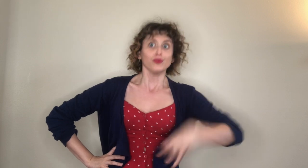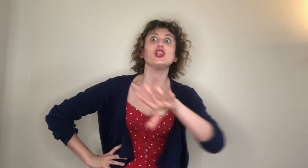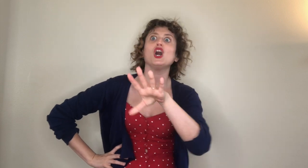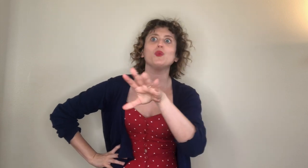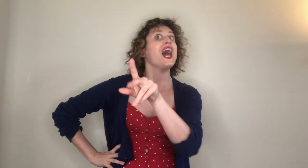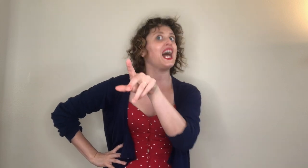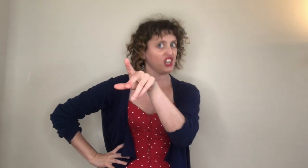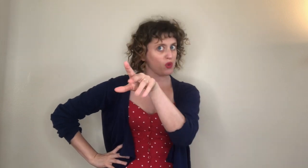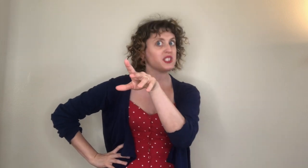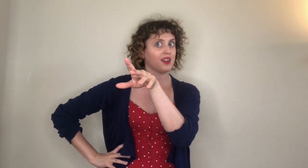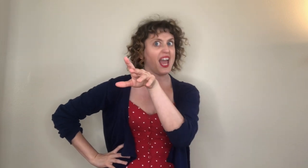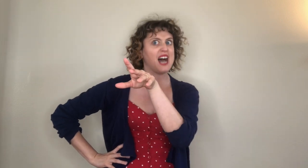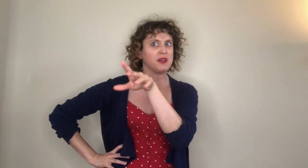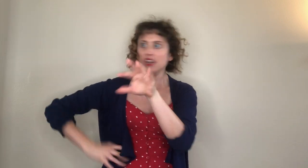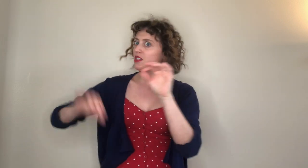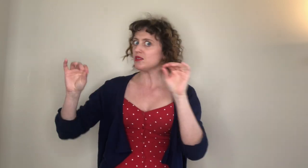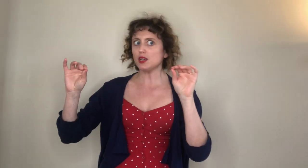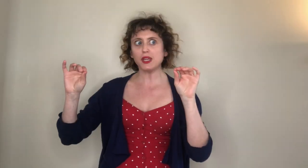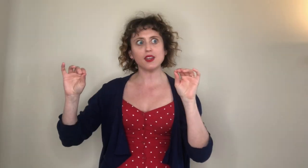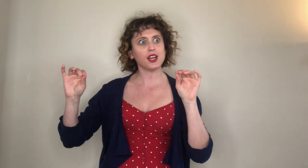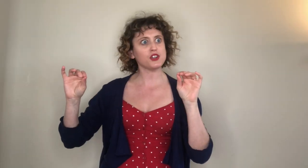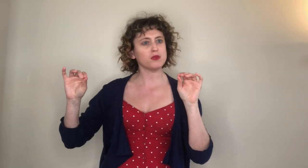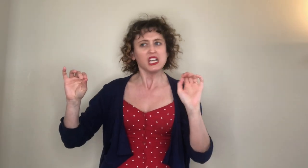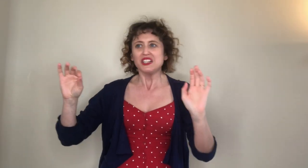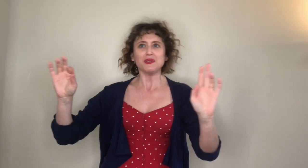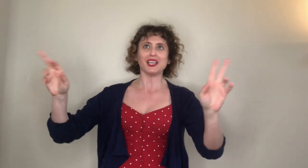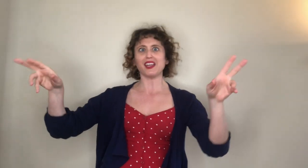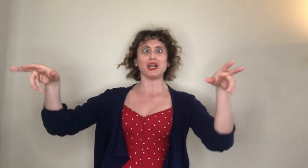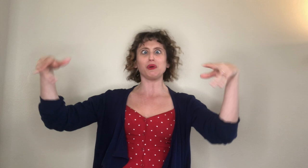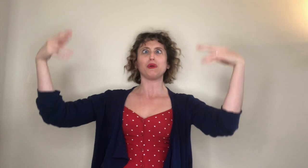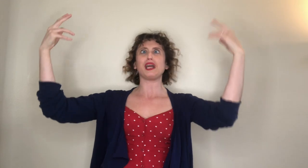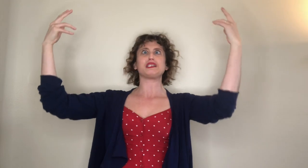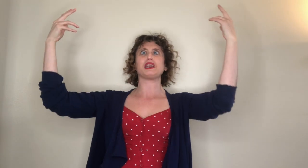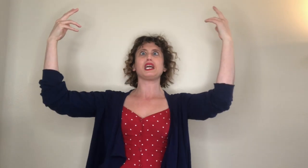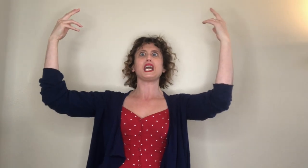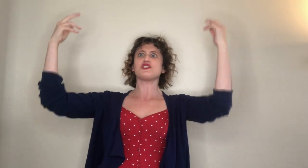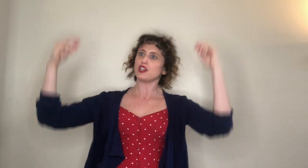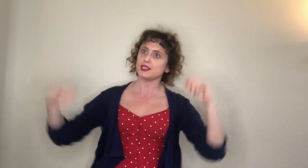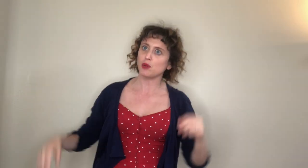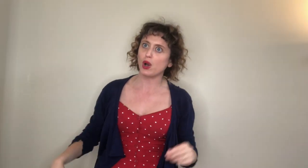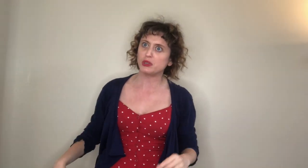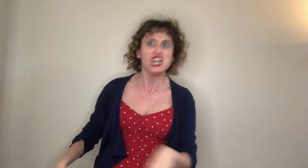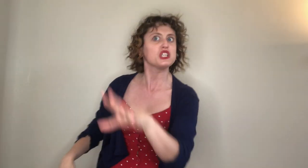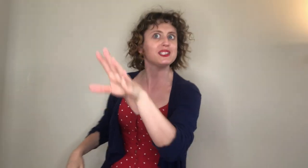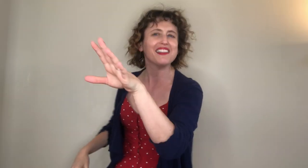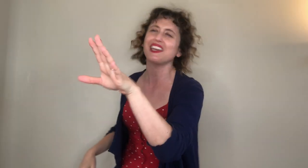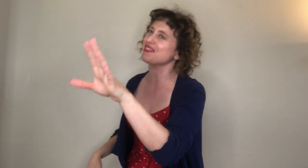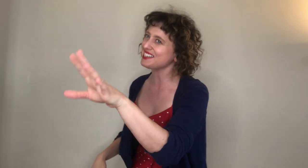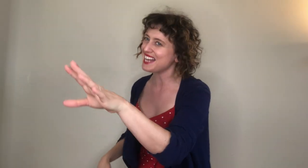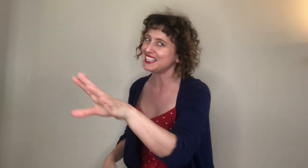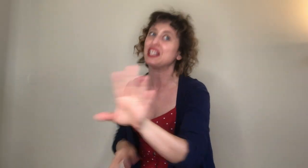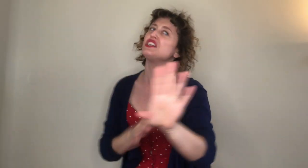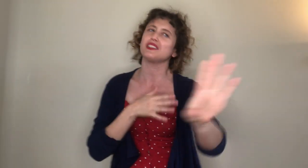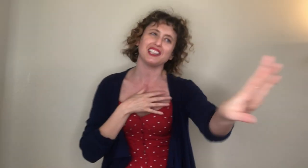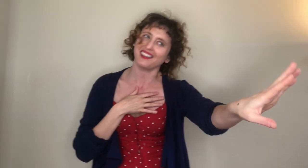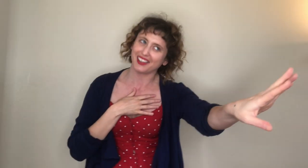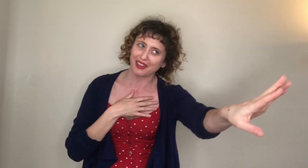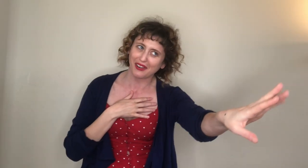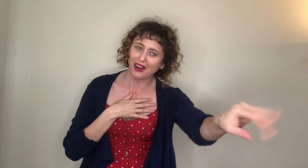No, I know what's gonna happen. Don't tell me that I don't. Don't say that I will rise to the occasion because I won't. Don't say that I've got talent. Don't say that I've got art.